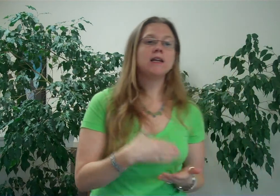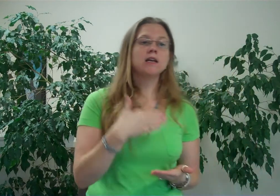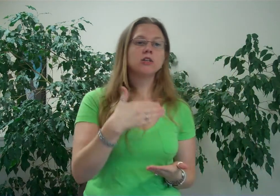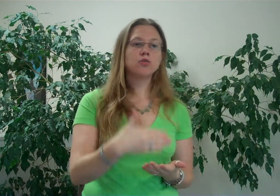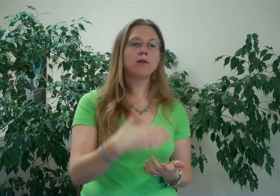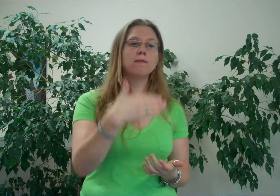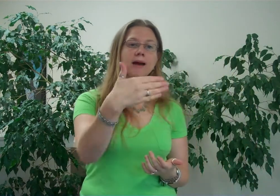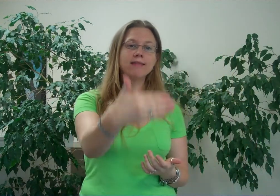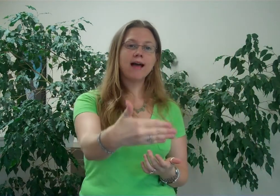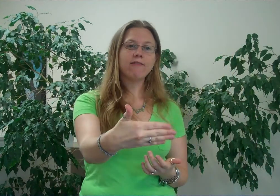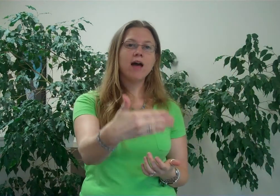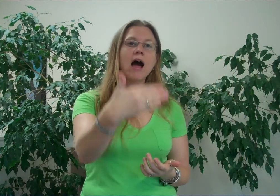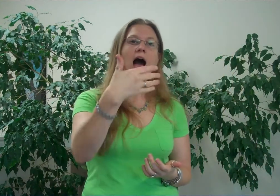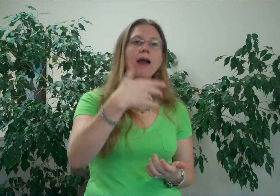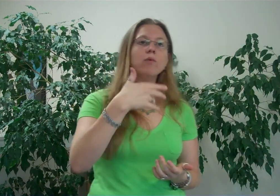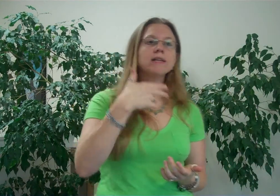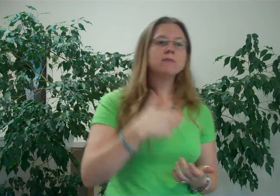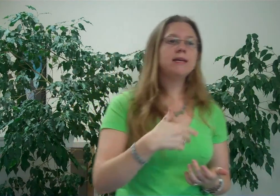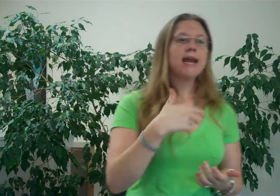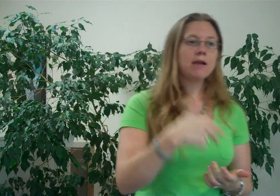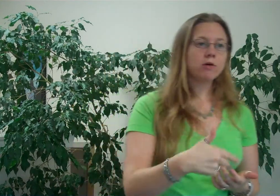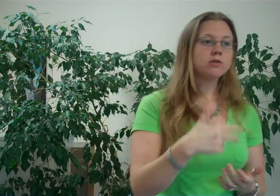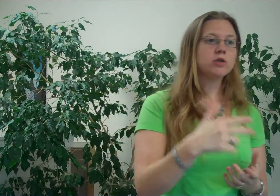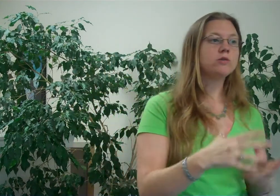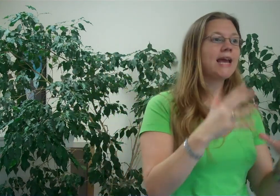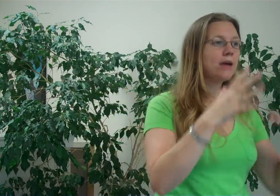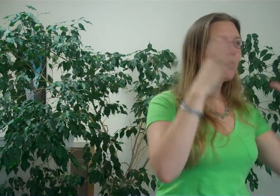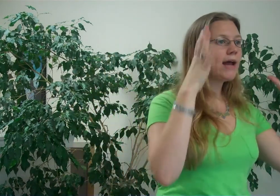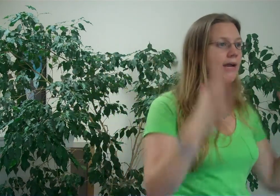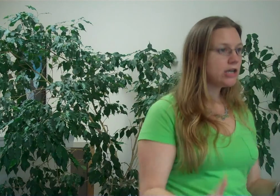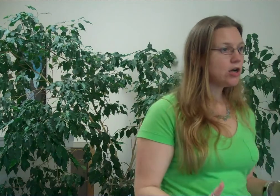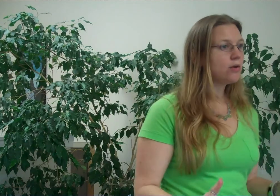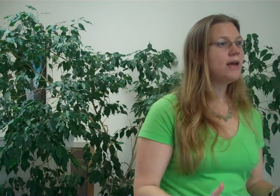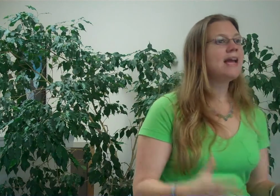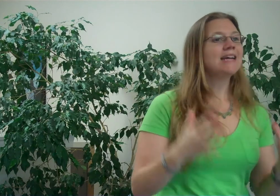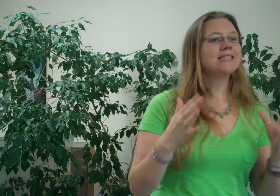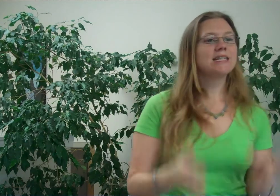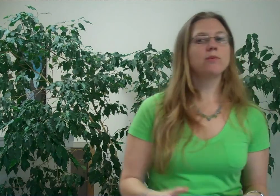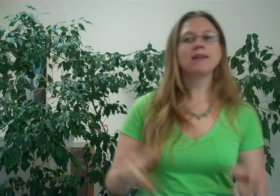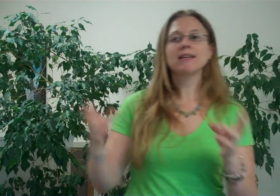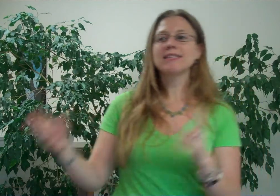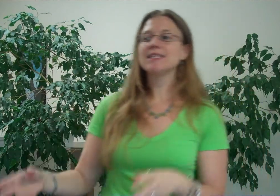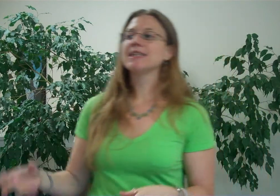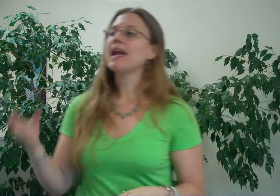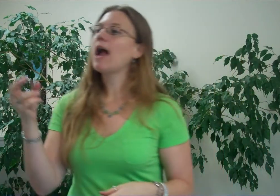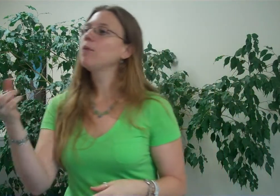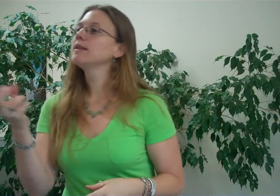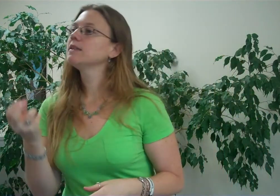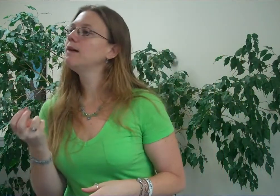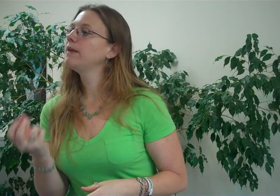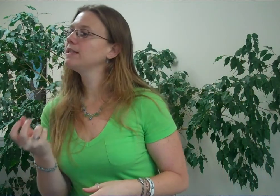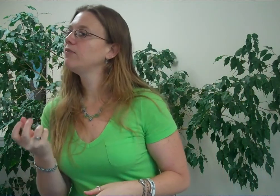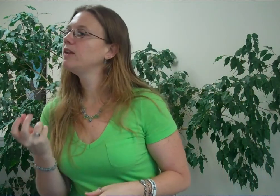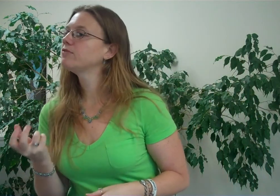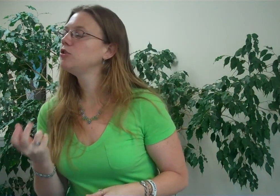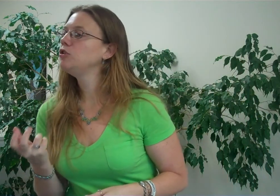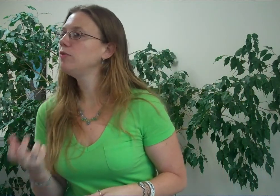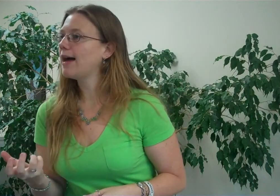control of my life. I wanted to be able to take what I know and stick with it consistently. I wanted to love myself enough to do that.